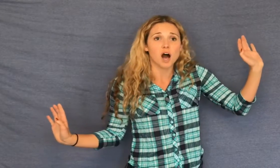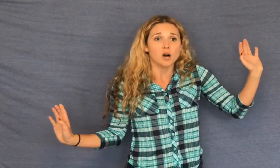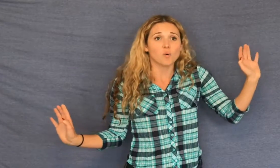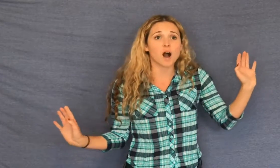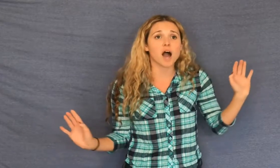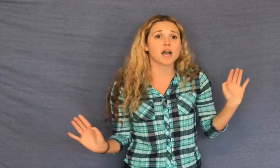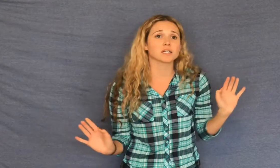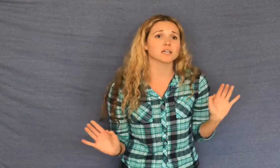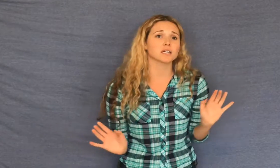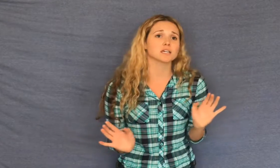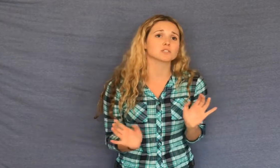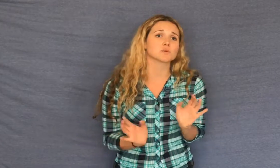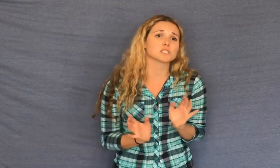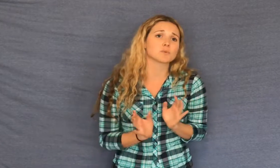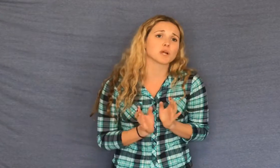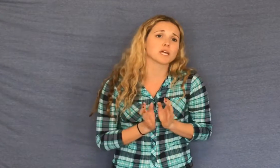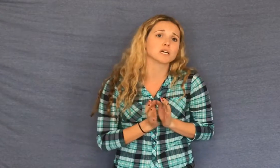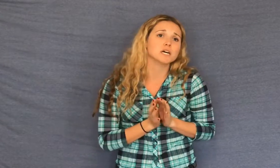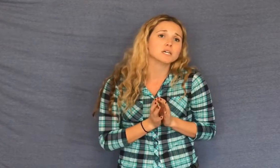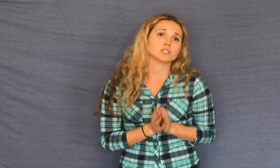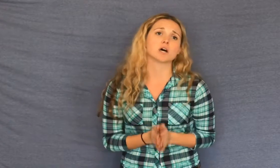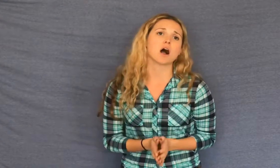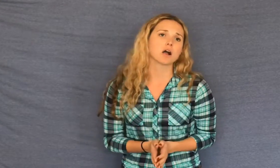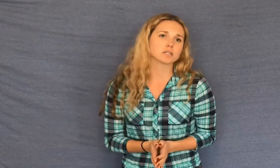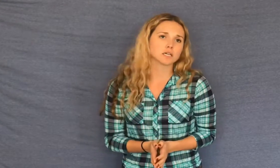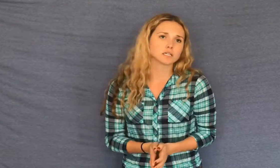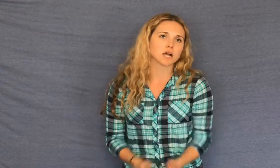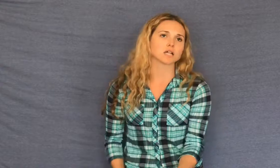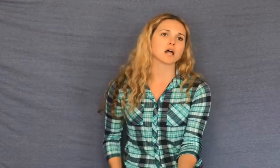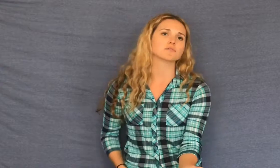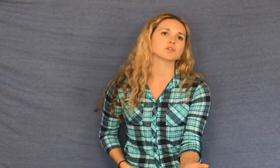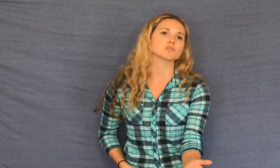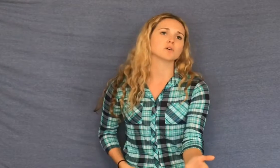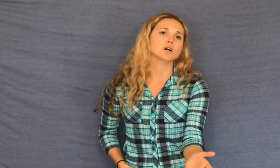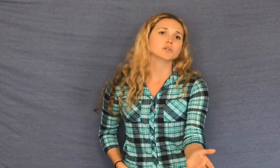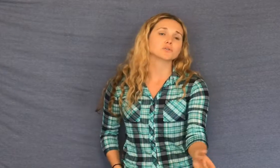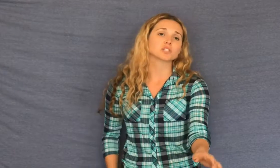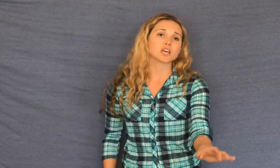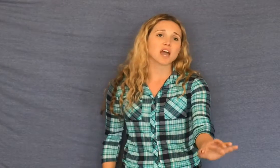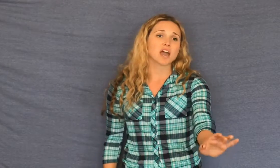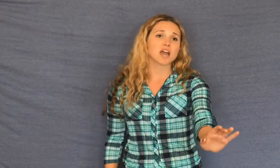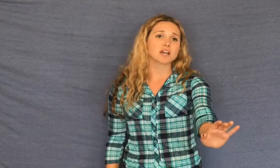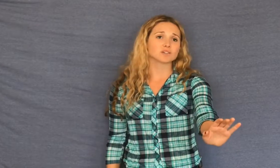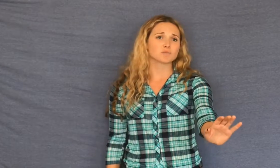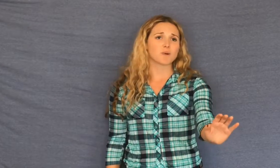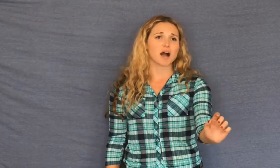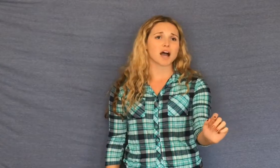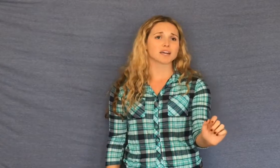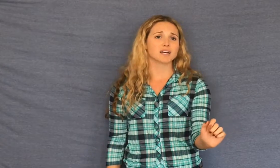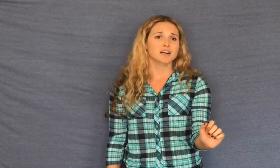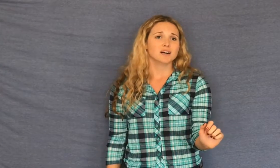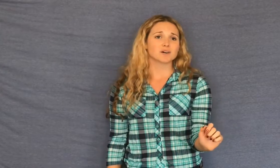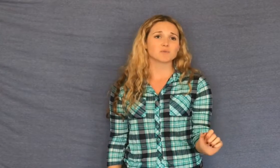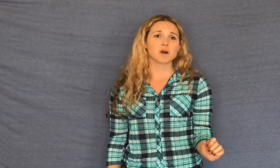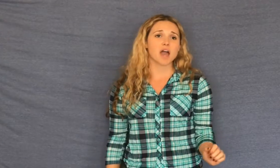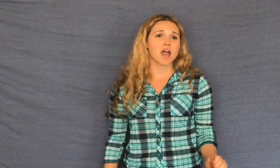while he is whispering, darling, I love you. You say goodbye, away